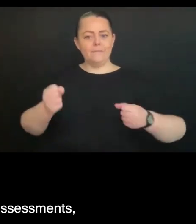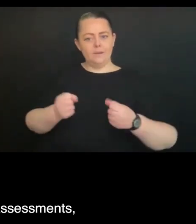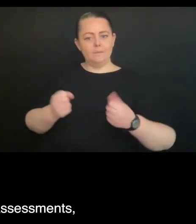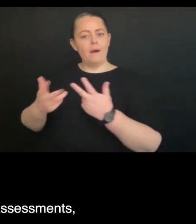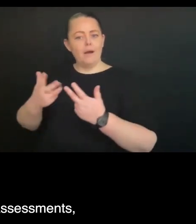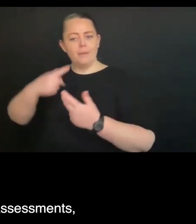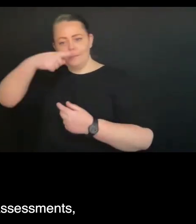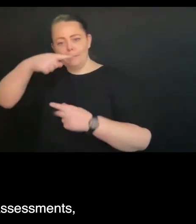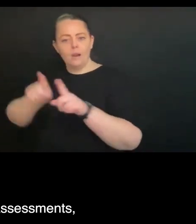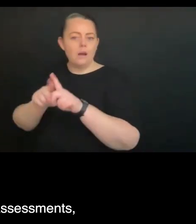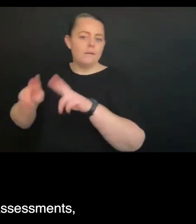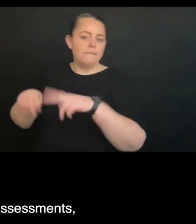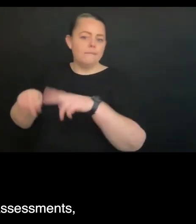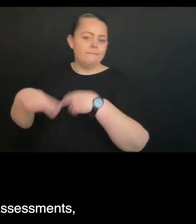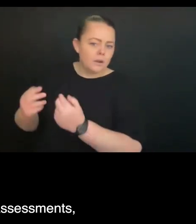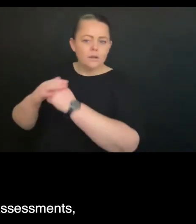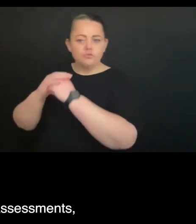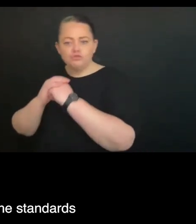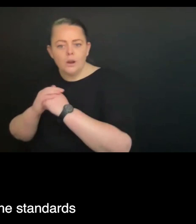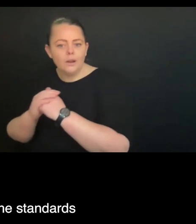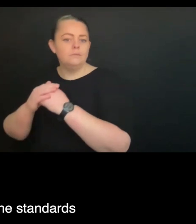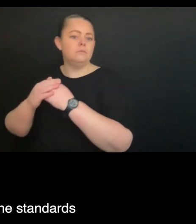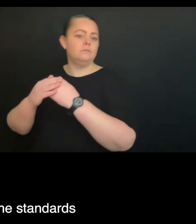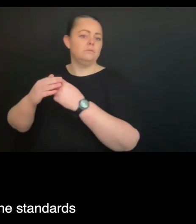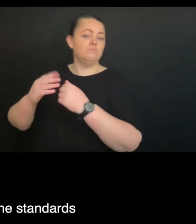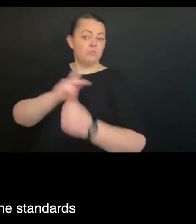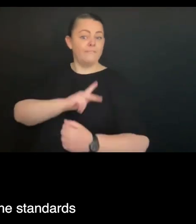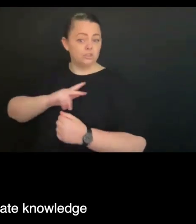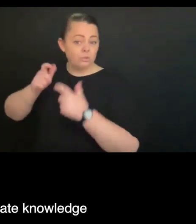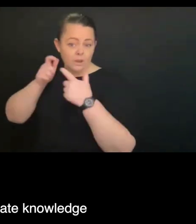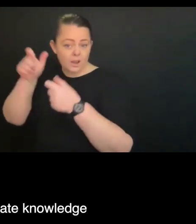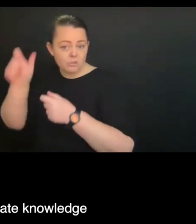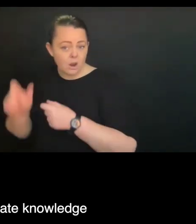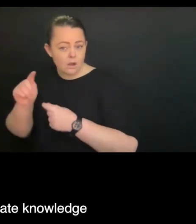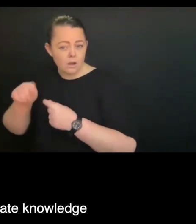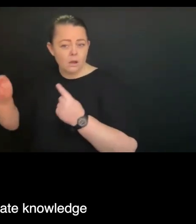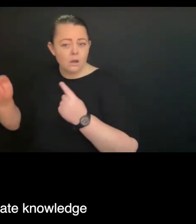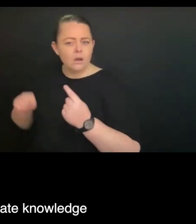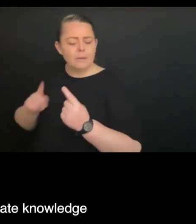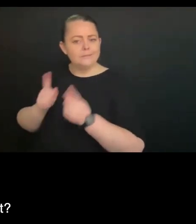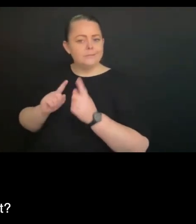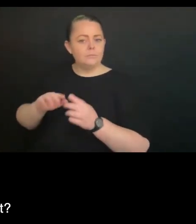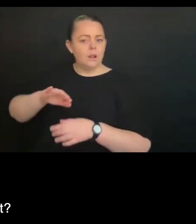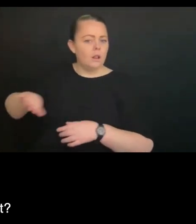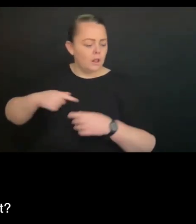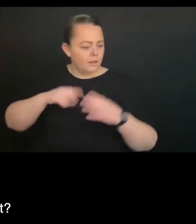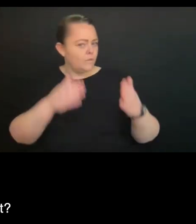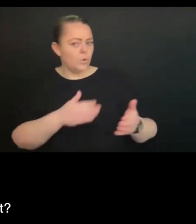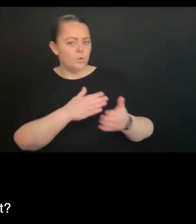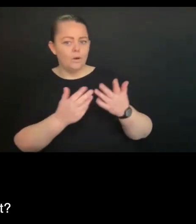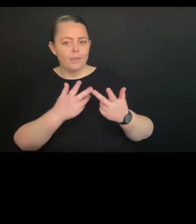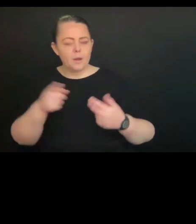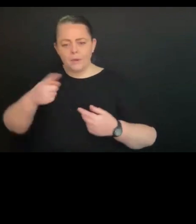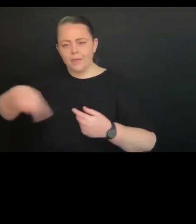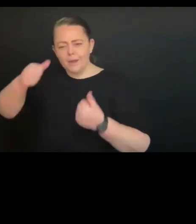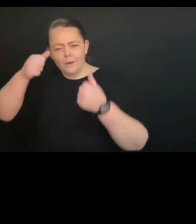but also their contribution to assessments, assessing providers against the standards, because often they'll have intimate knowledge that others may not.